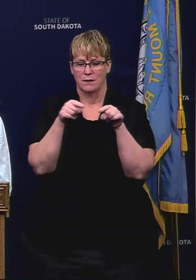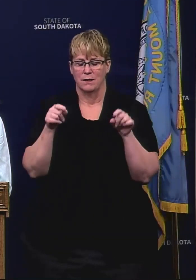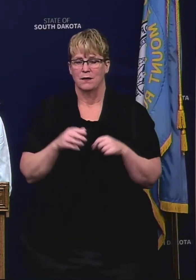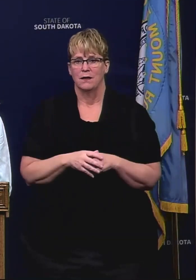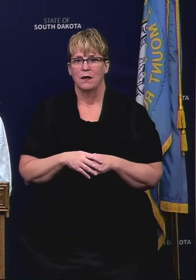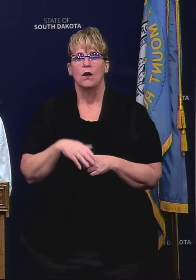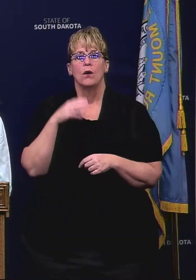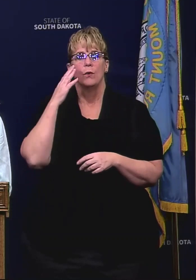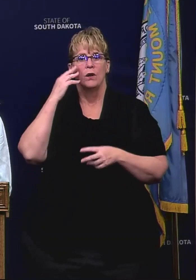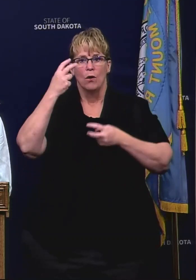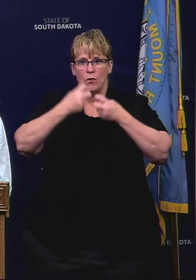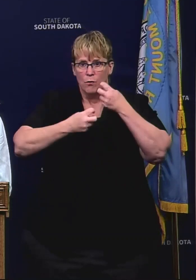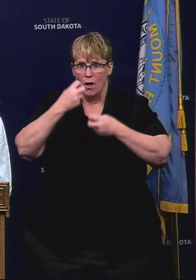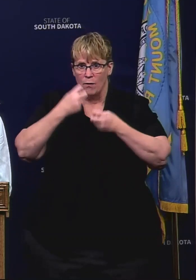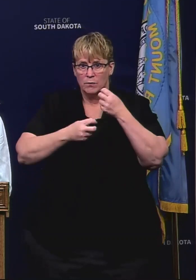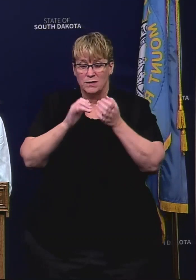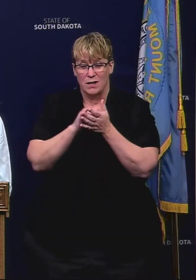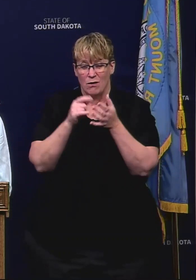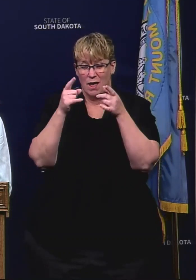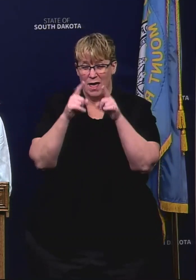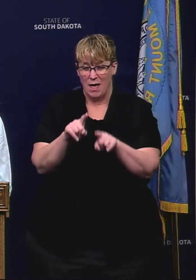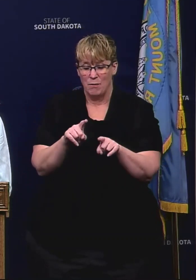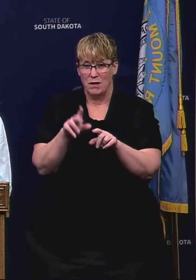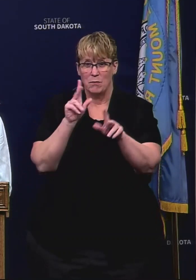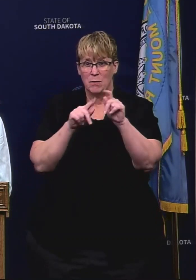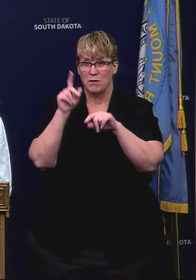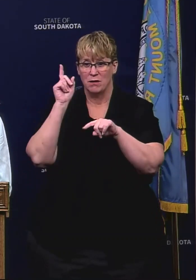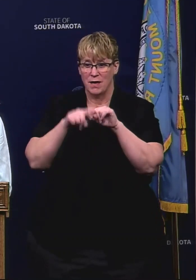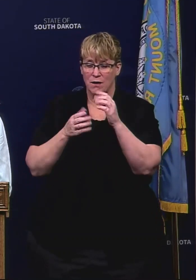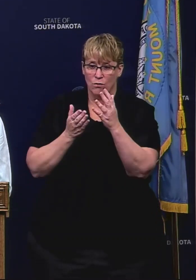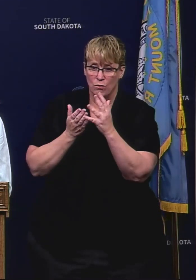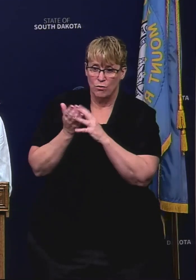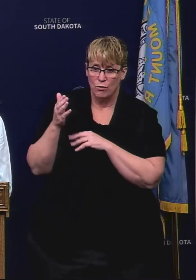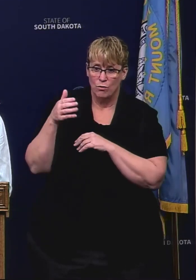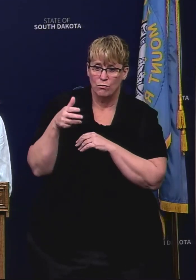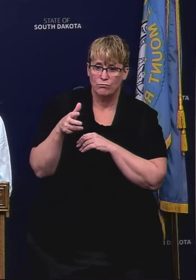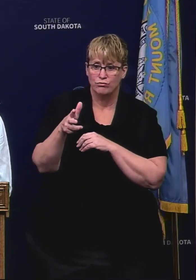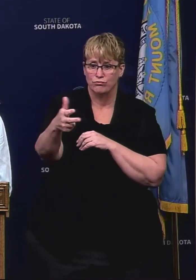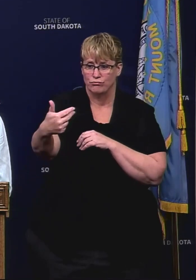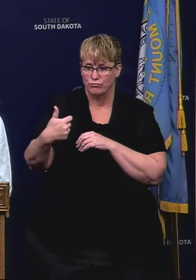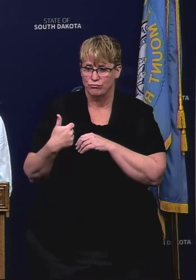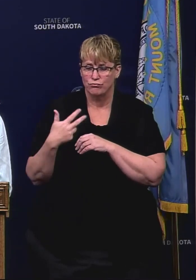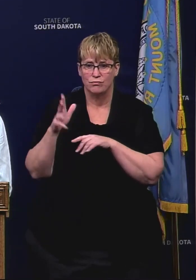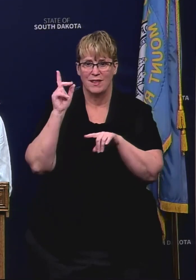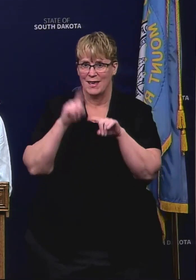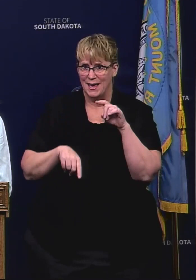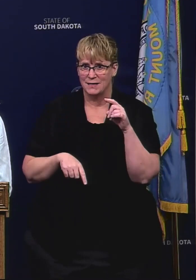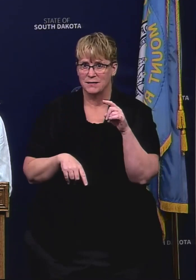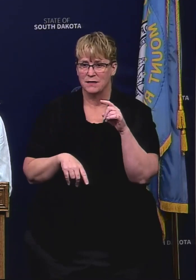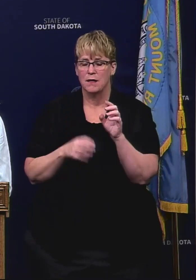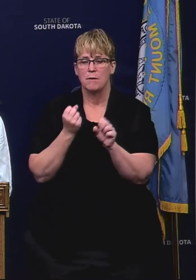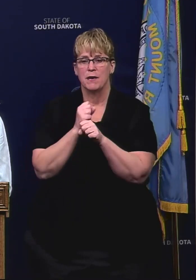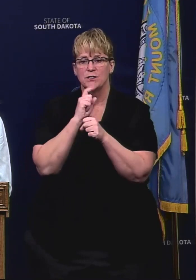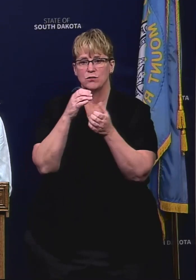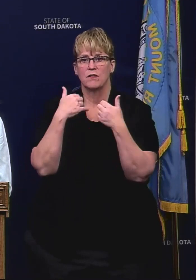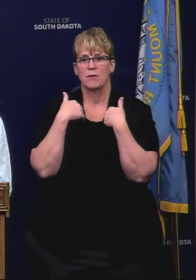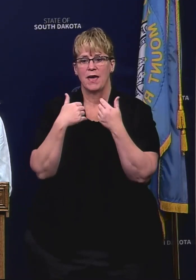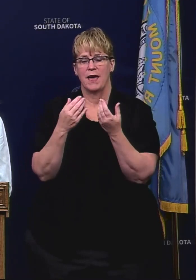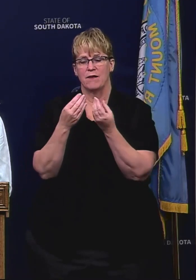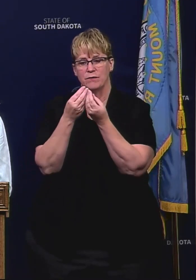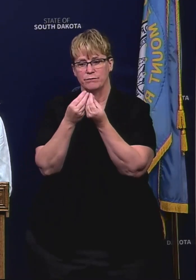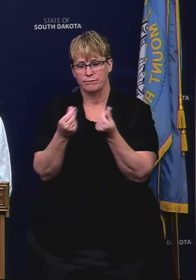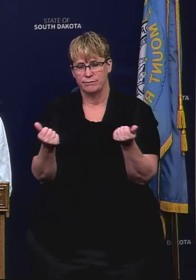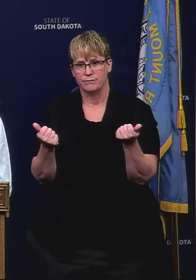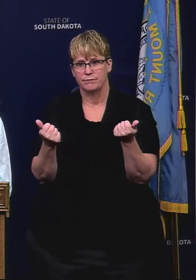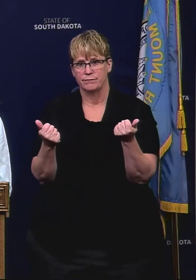there are problems on the ground with allowing people through these checkpoints and so we're seeking clarity and to make sure there is a resolution